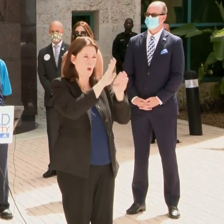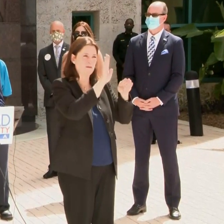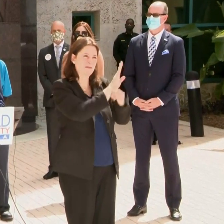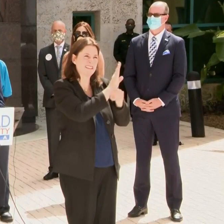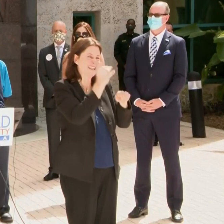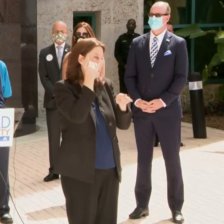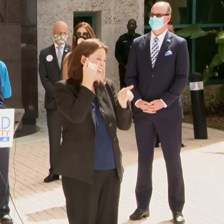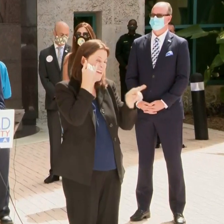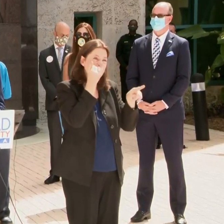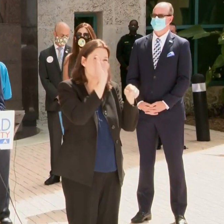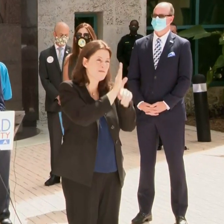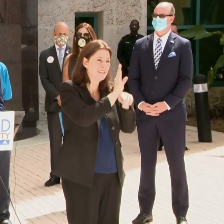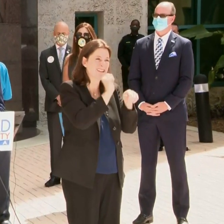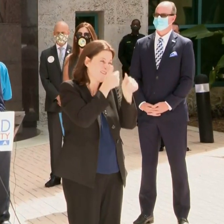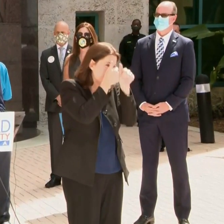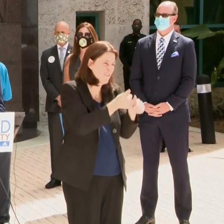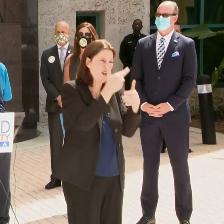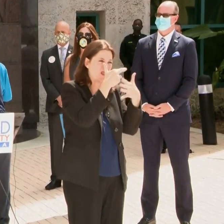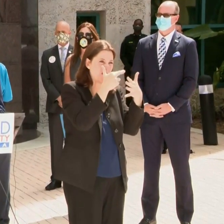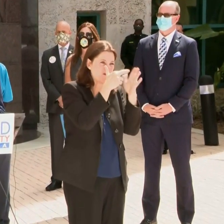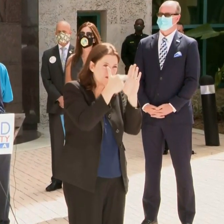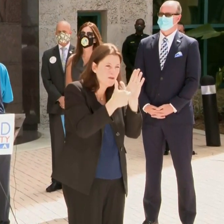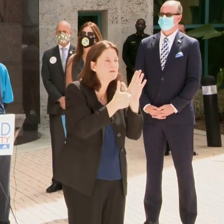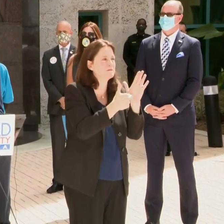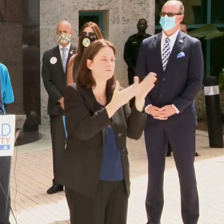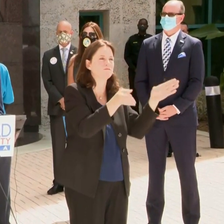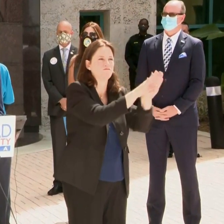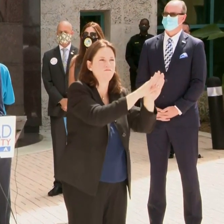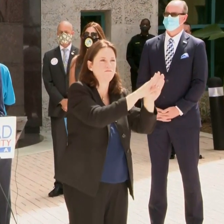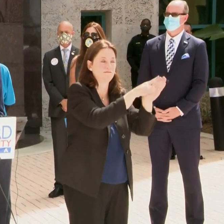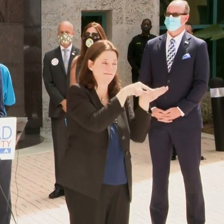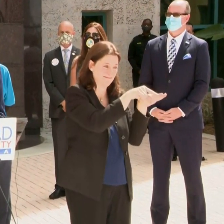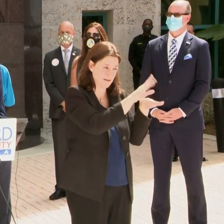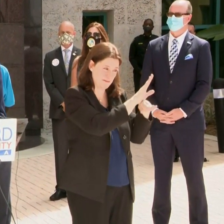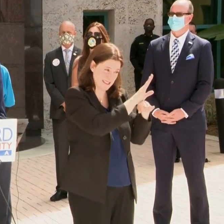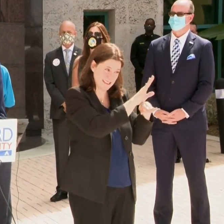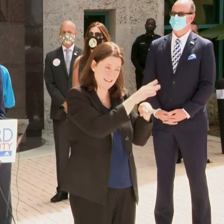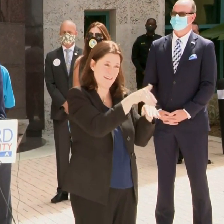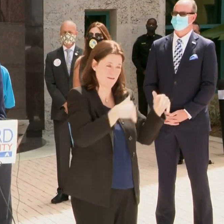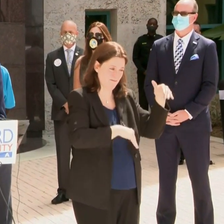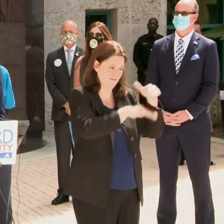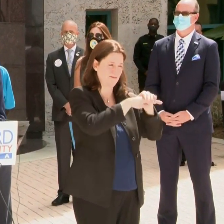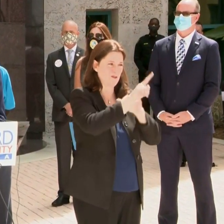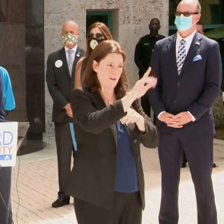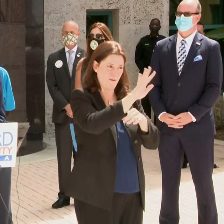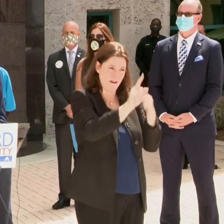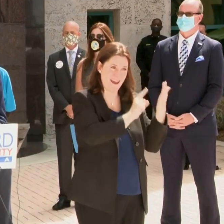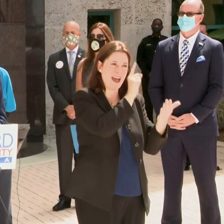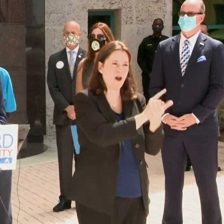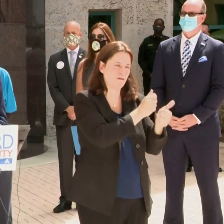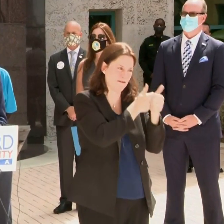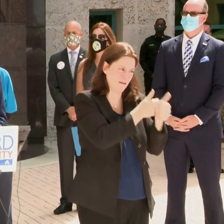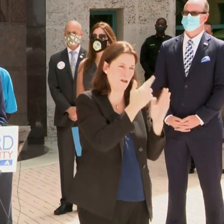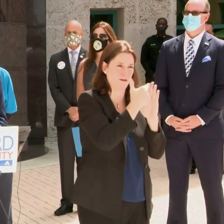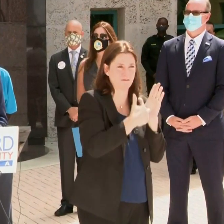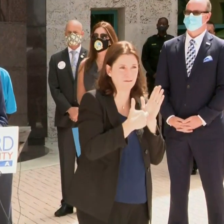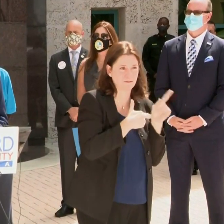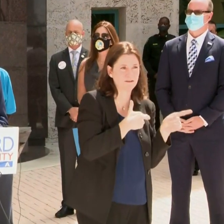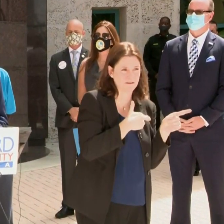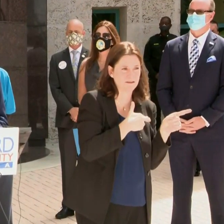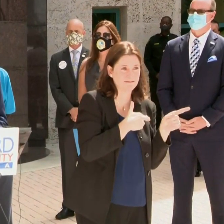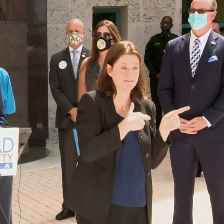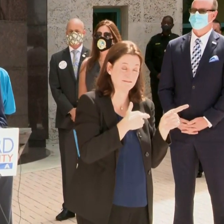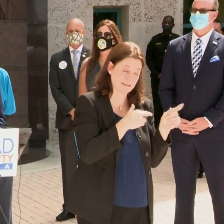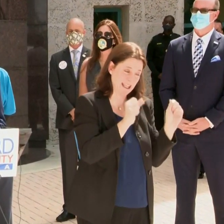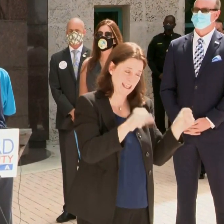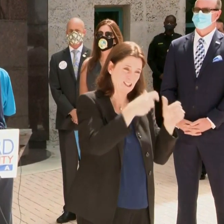conforming and give them 24 hours to come into compliance. And there's a